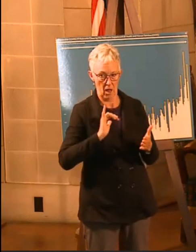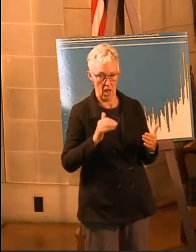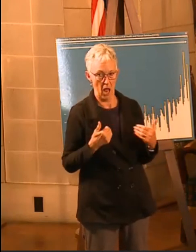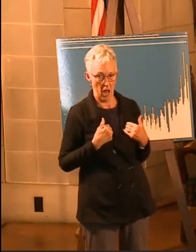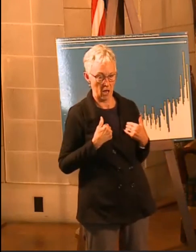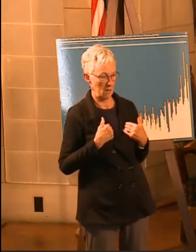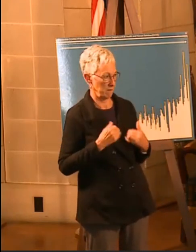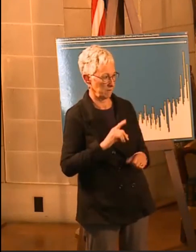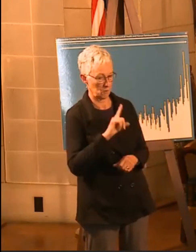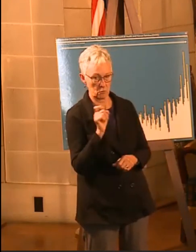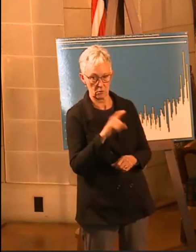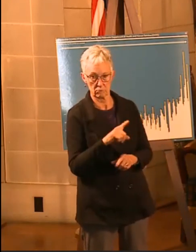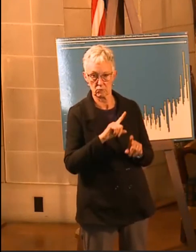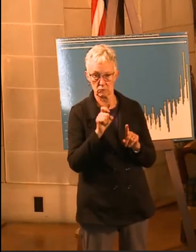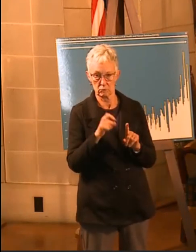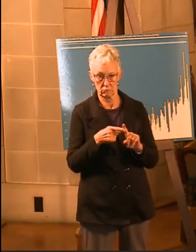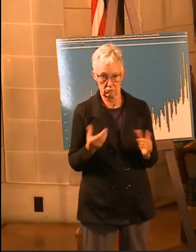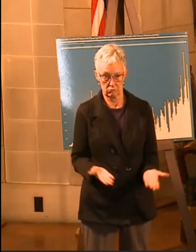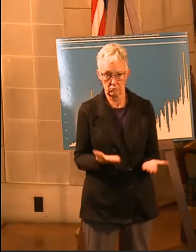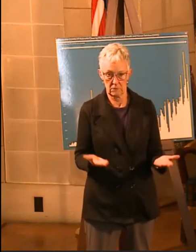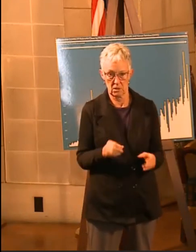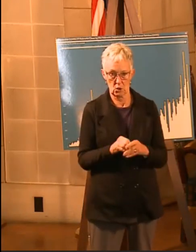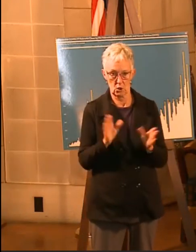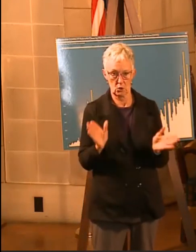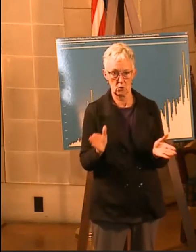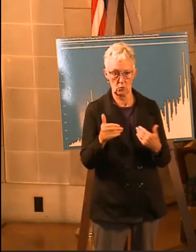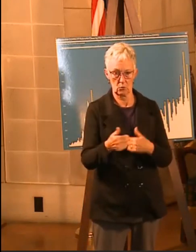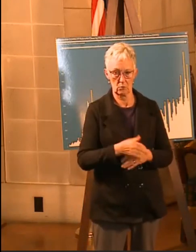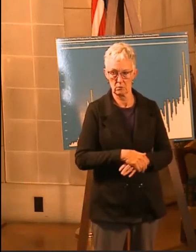All right, great. Questions from here in the room.